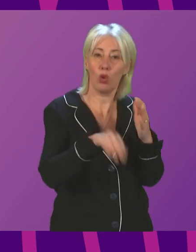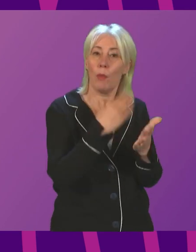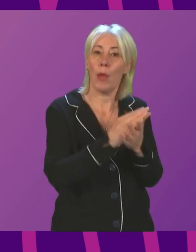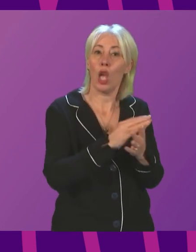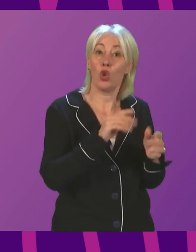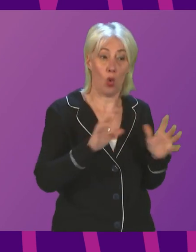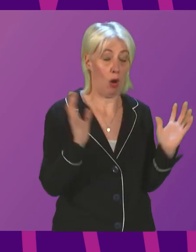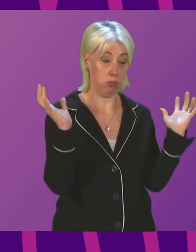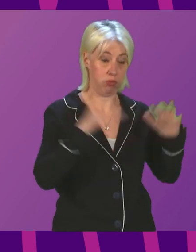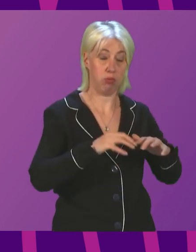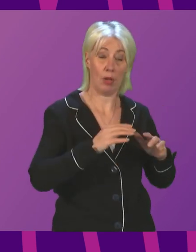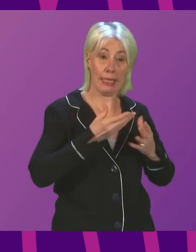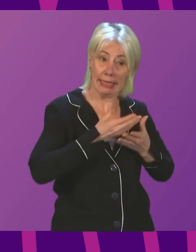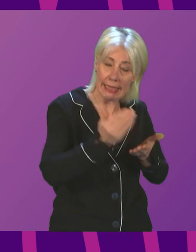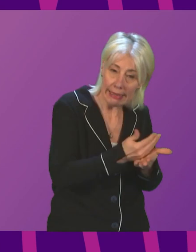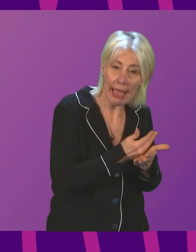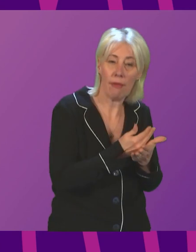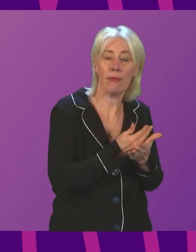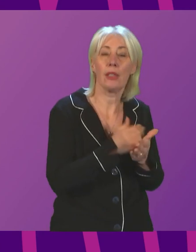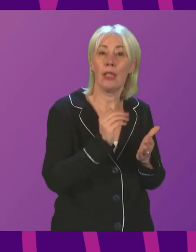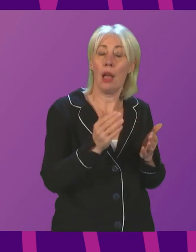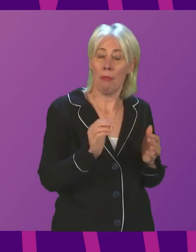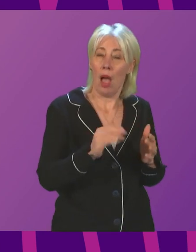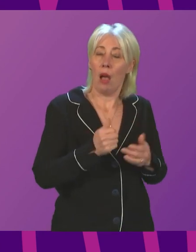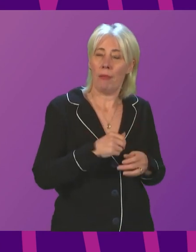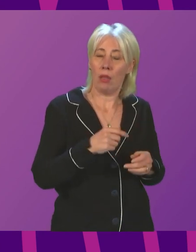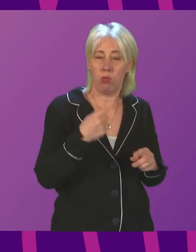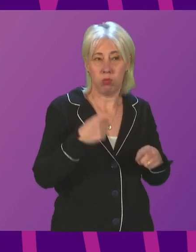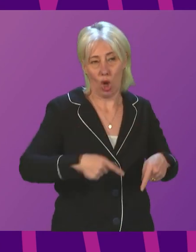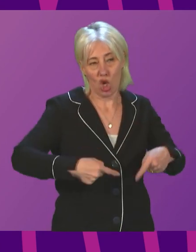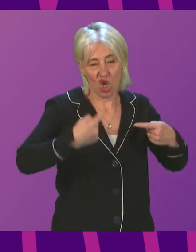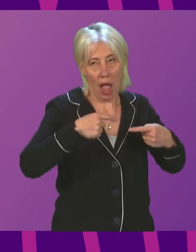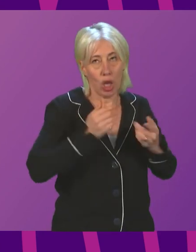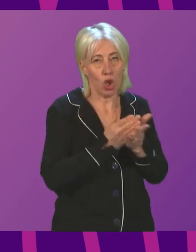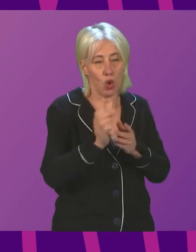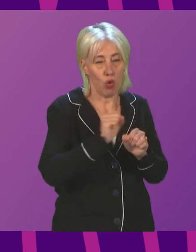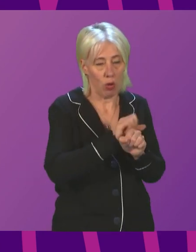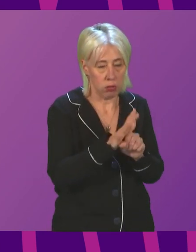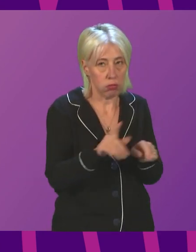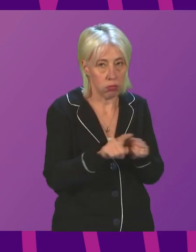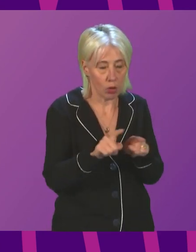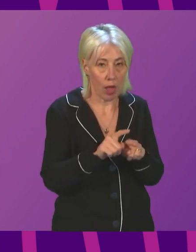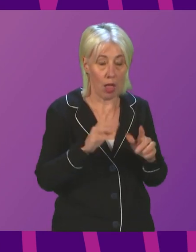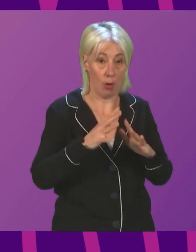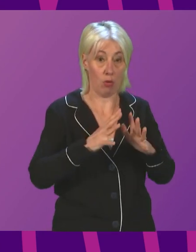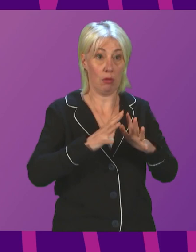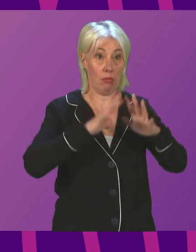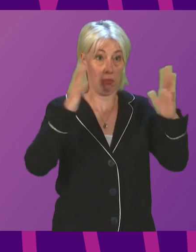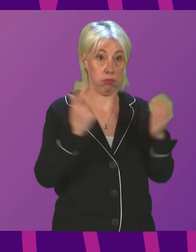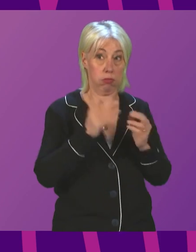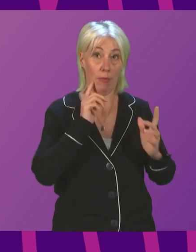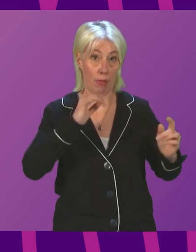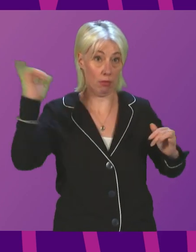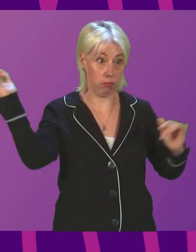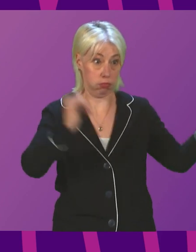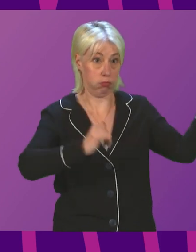COVID-19 has presented significant challenges to staging this unique event. The scale and worldwide draw of COP26